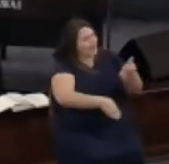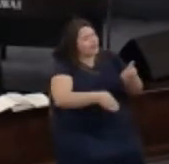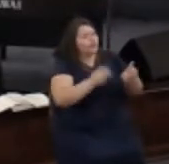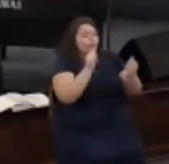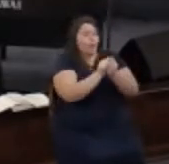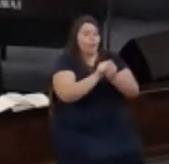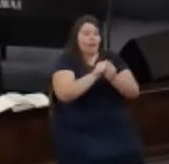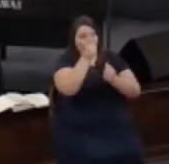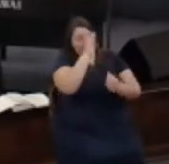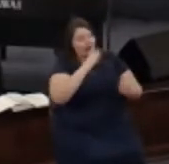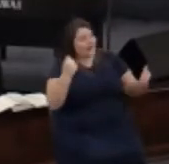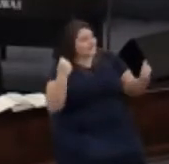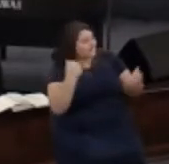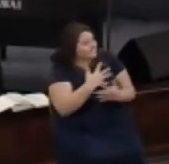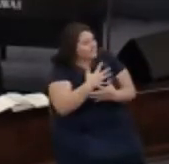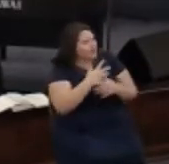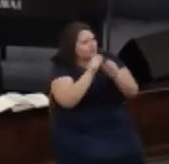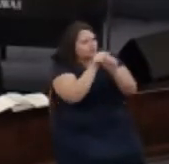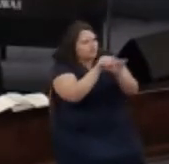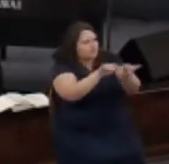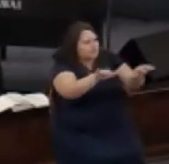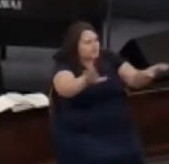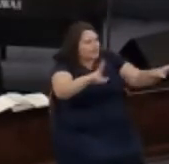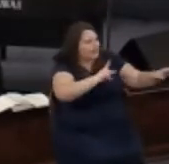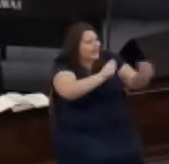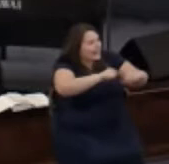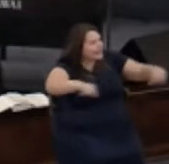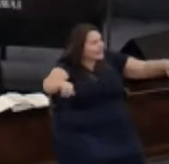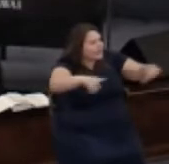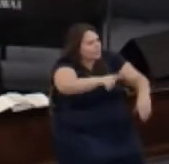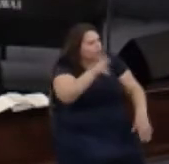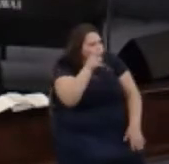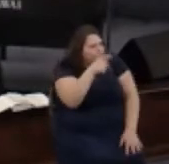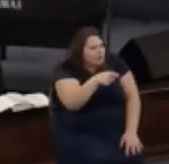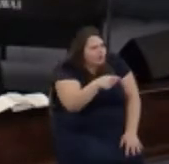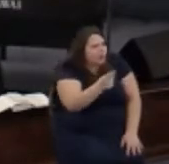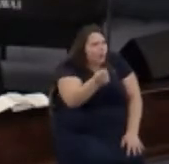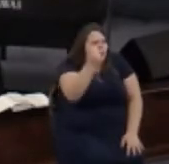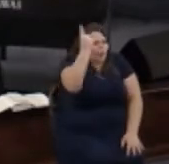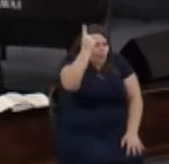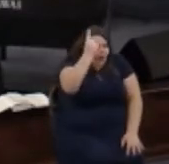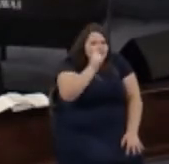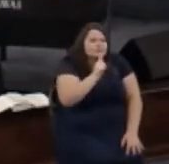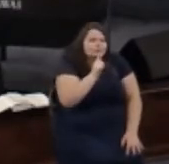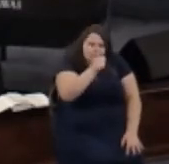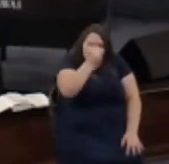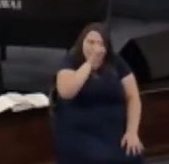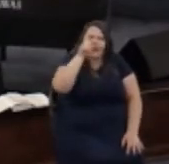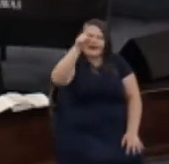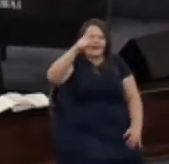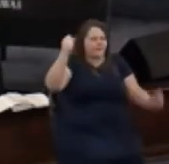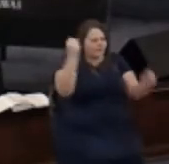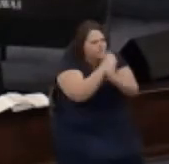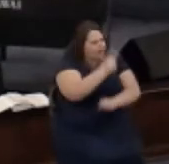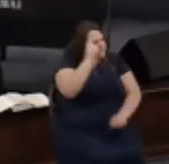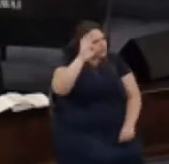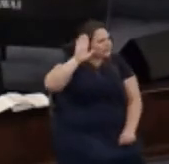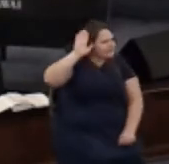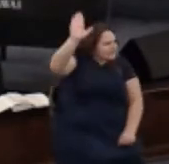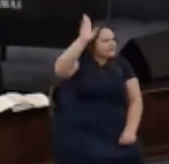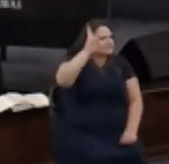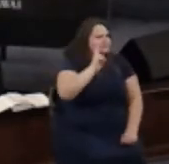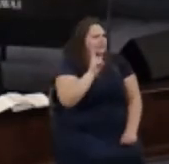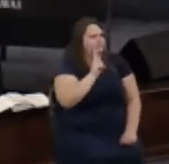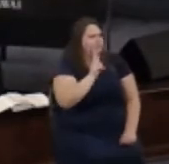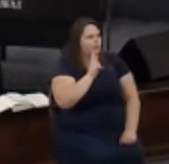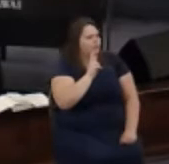of God coming to all the kingdoms who heard that the one true God chose to fight for his people the